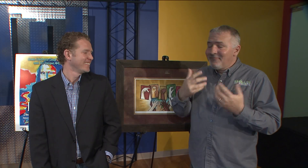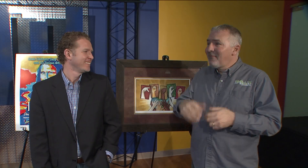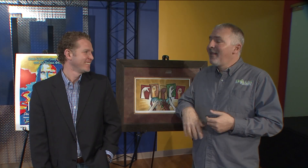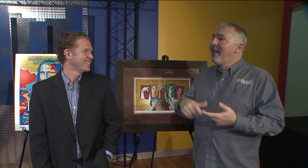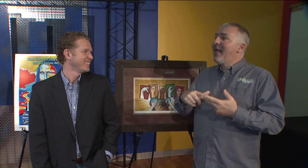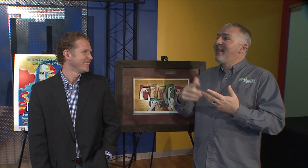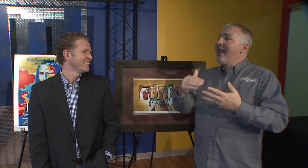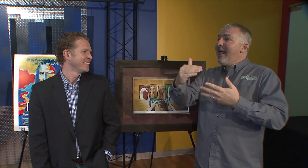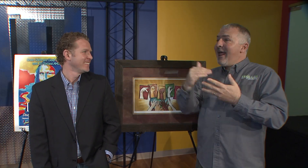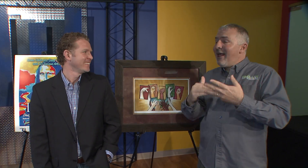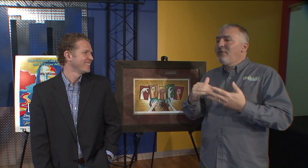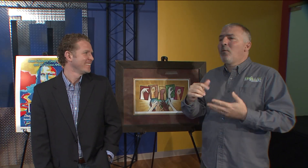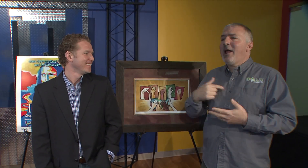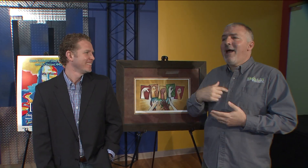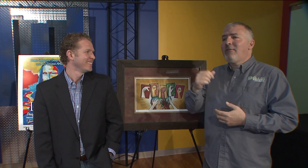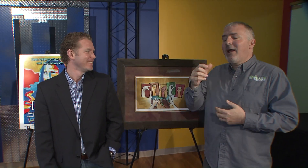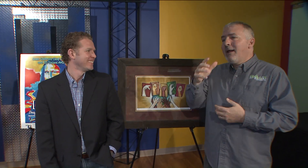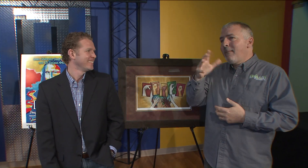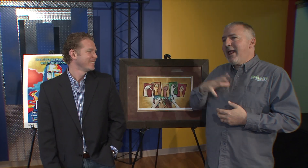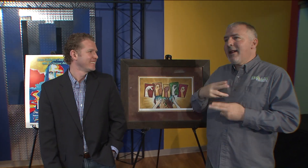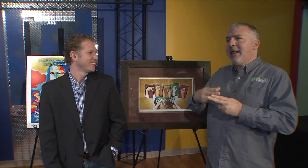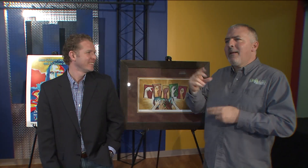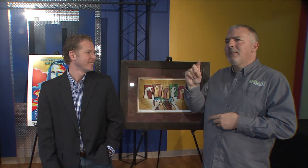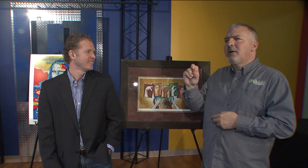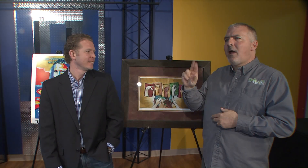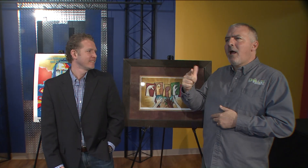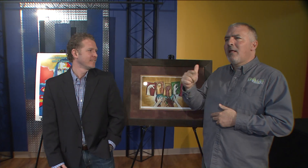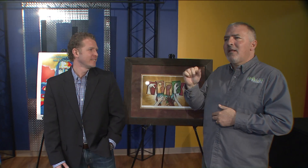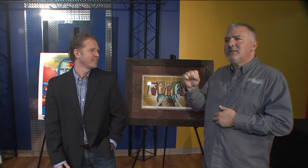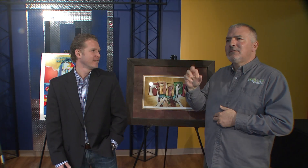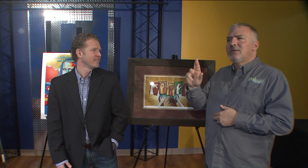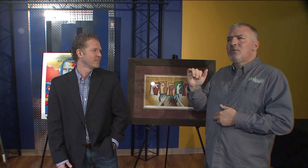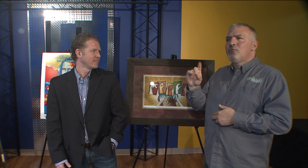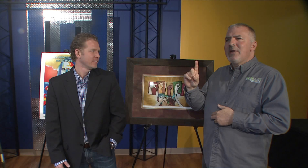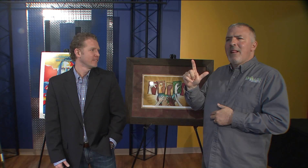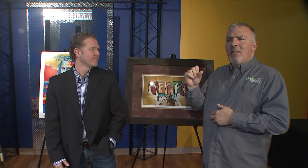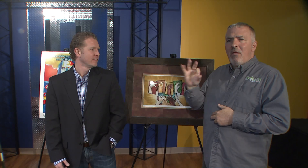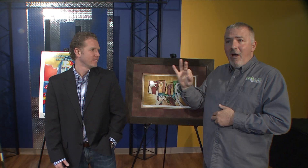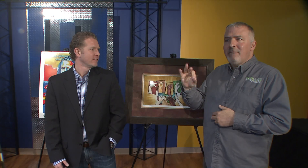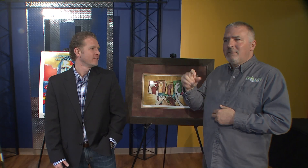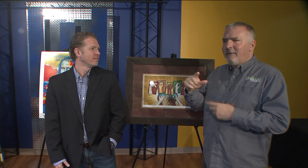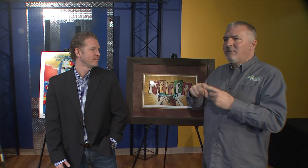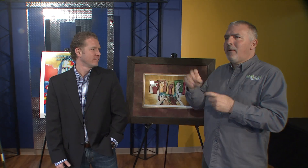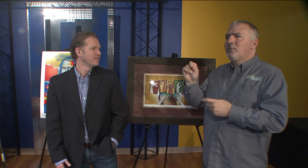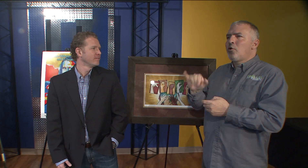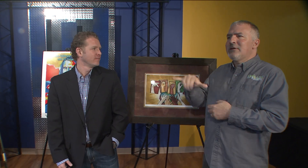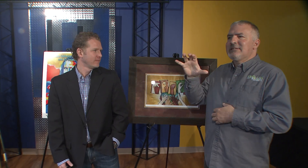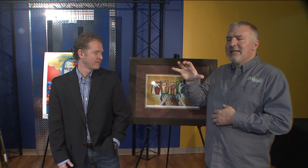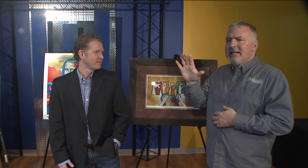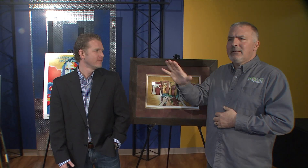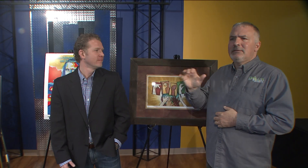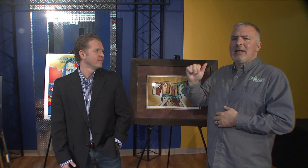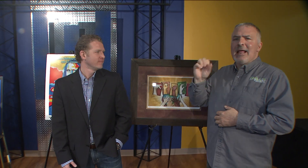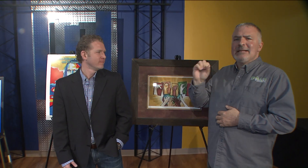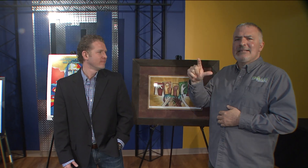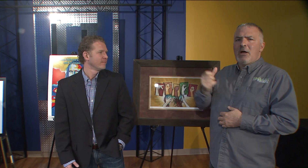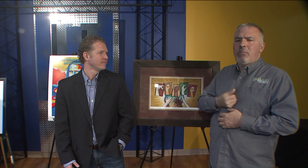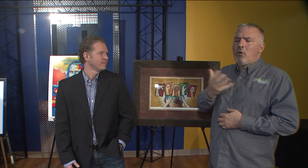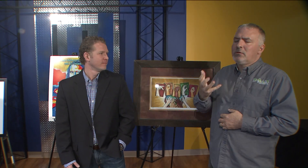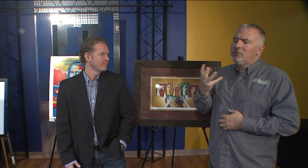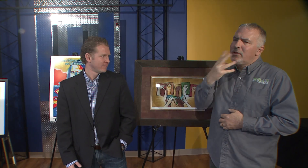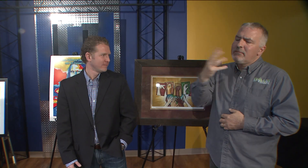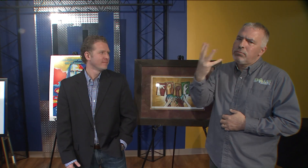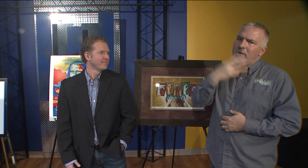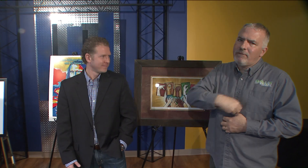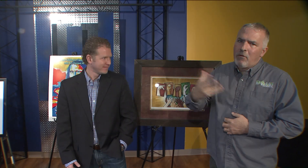parents. He's a very funny comedian. We also have a man named Douglas Ridloff. He's from